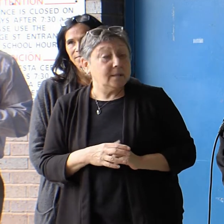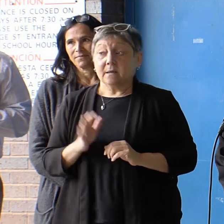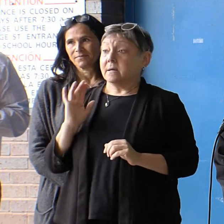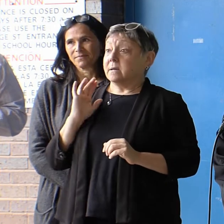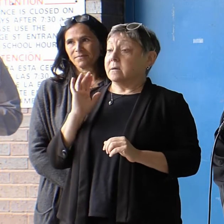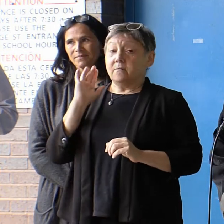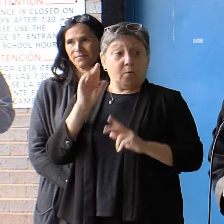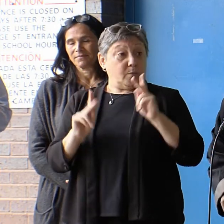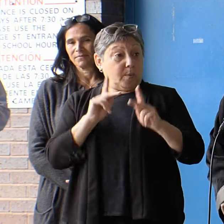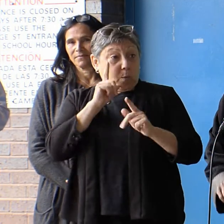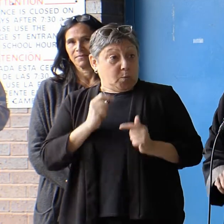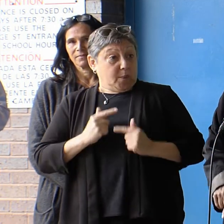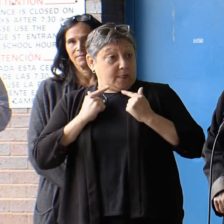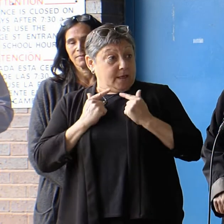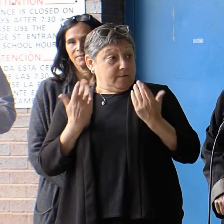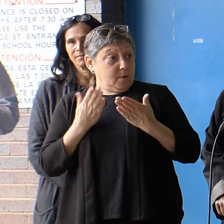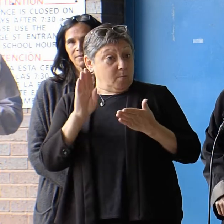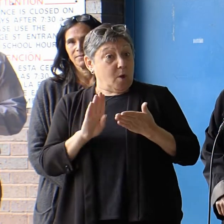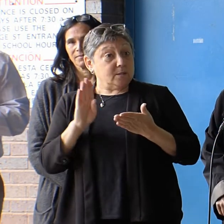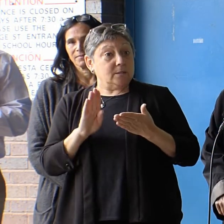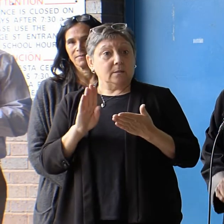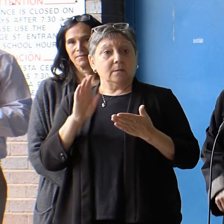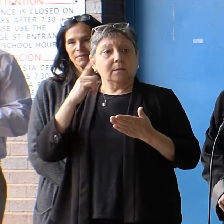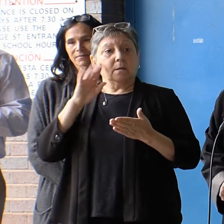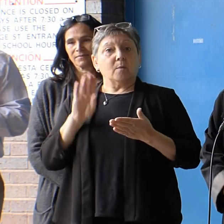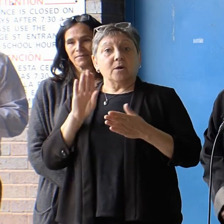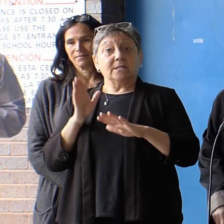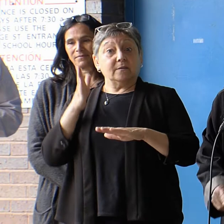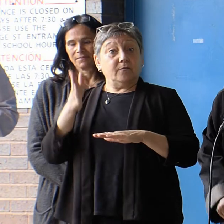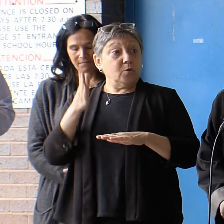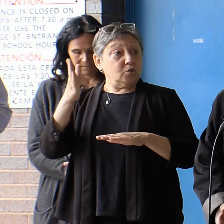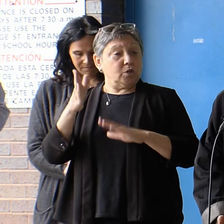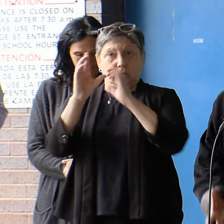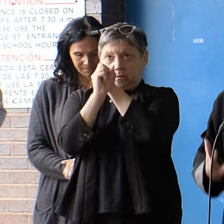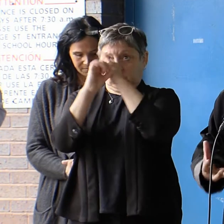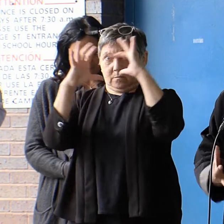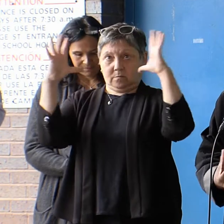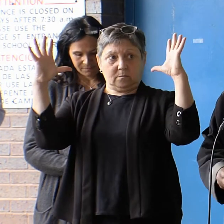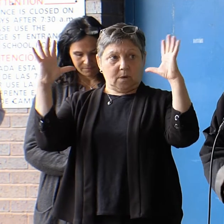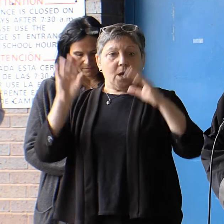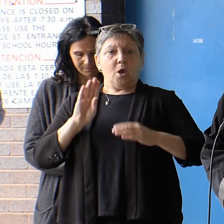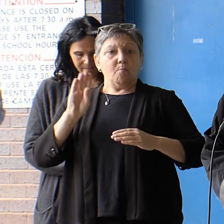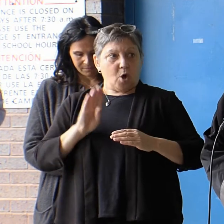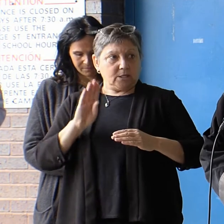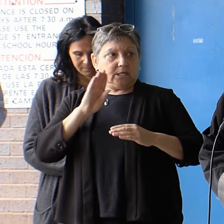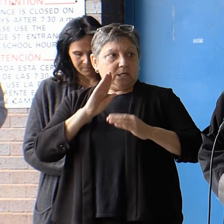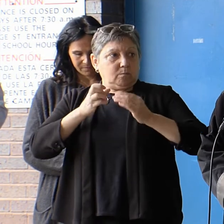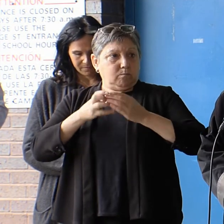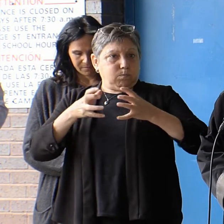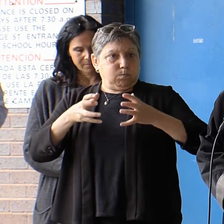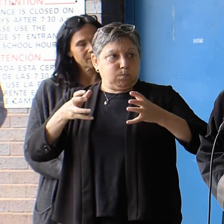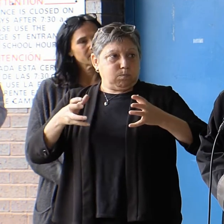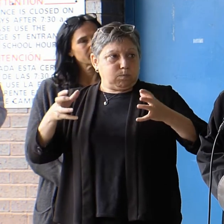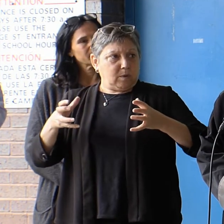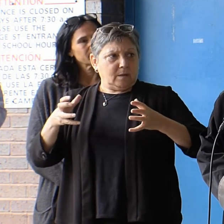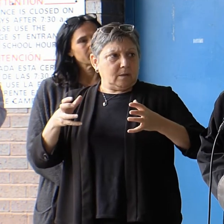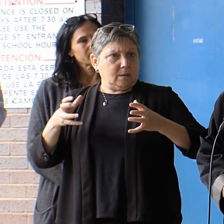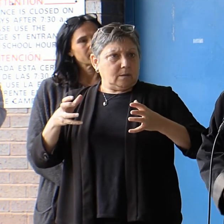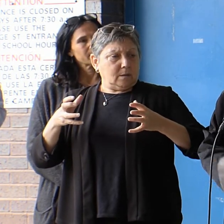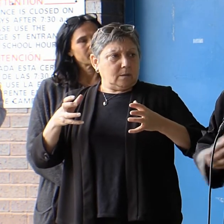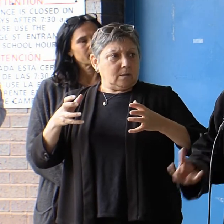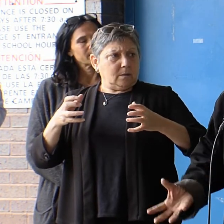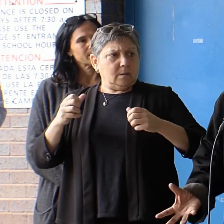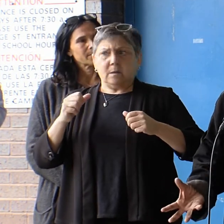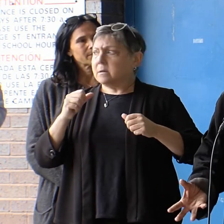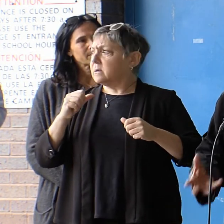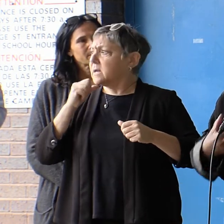residents, for Boston's future. The future that Boston is growing here, not importing, that